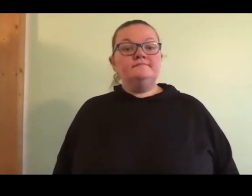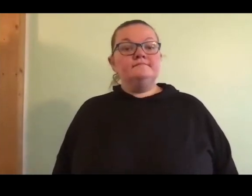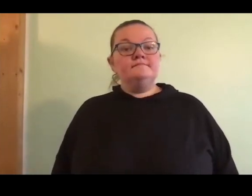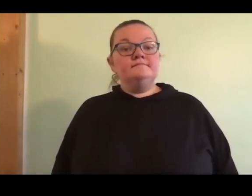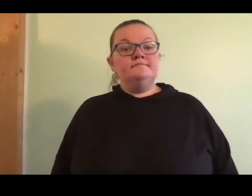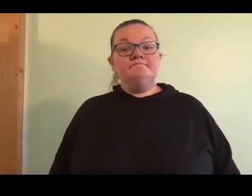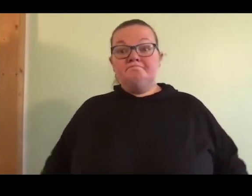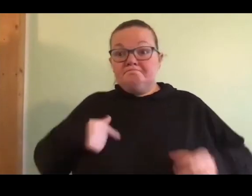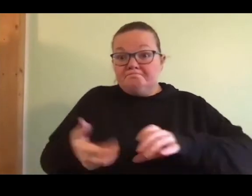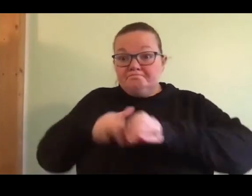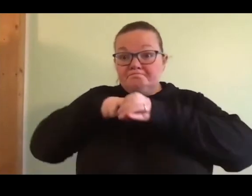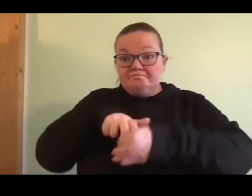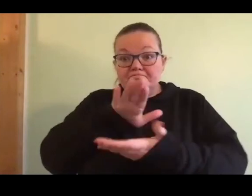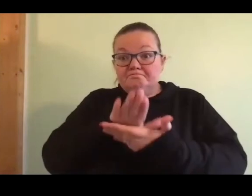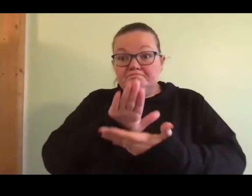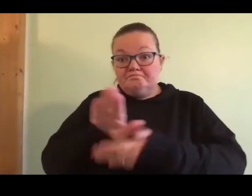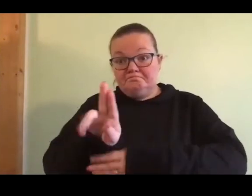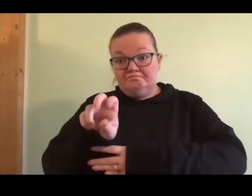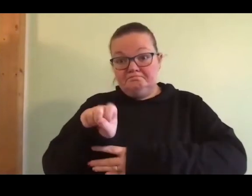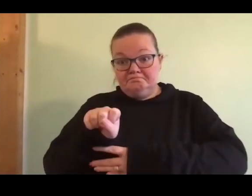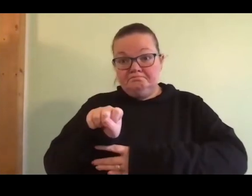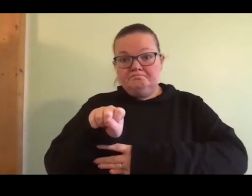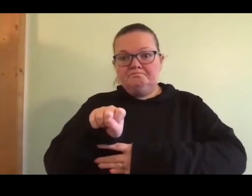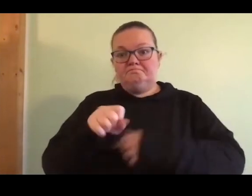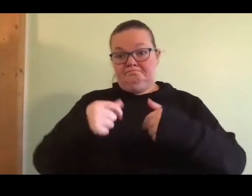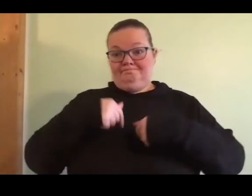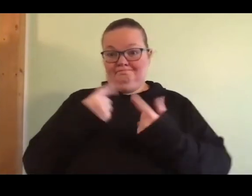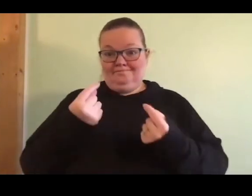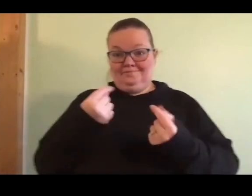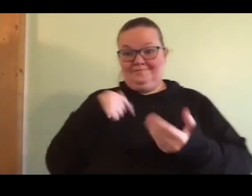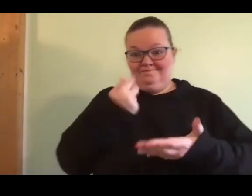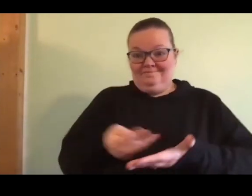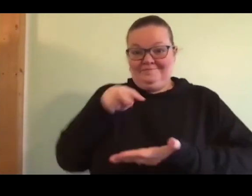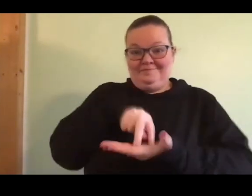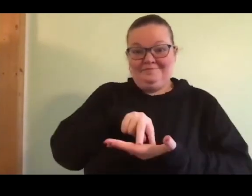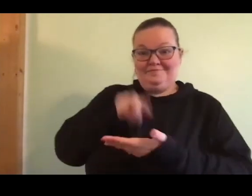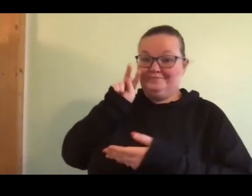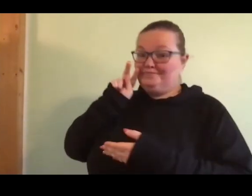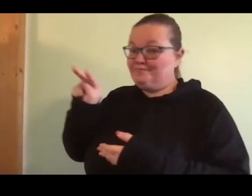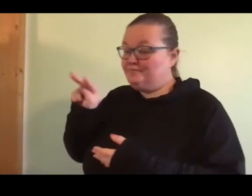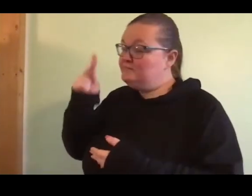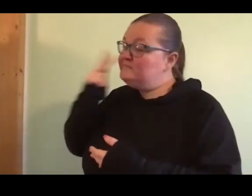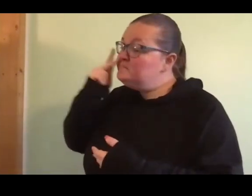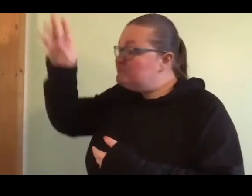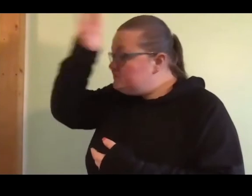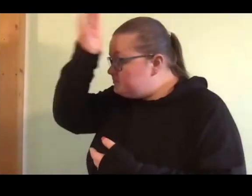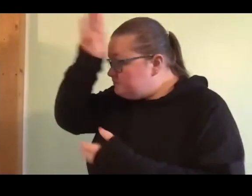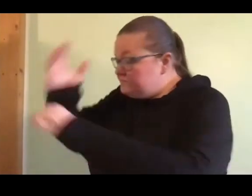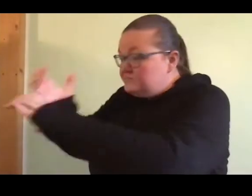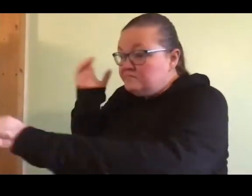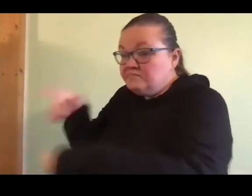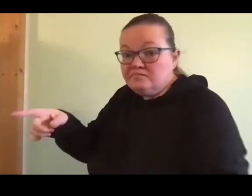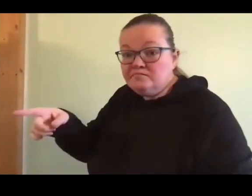On the bus, I just stood up to see the firetruck. Mr. Pearship